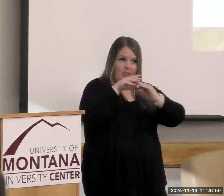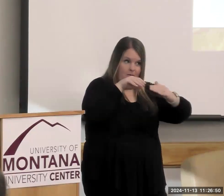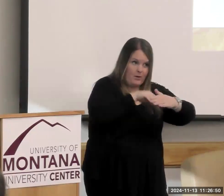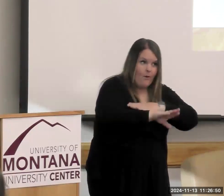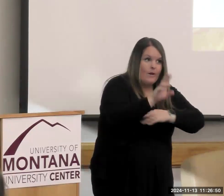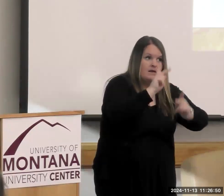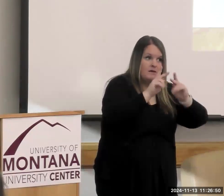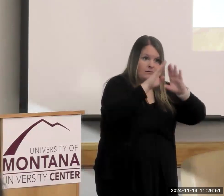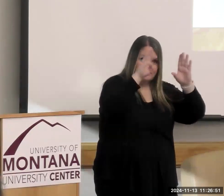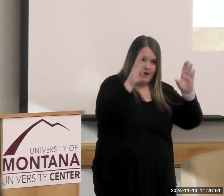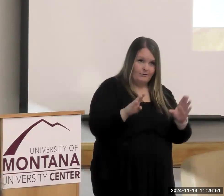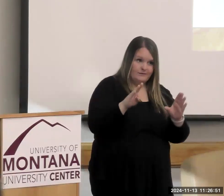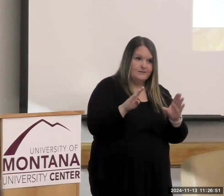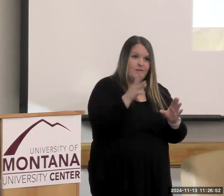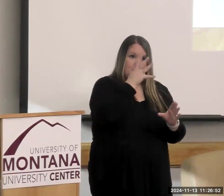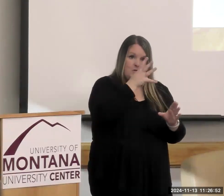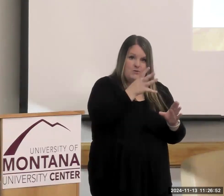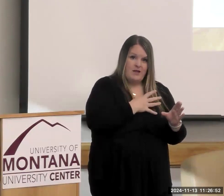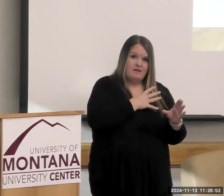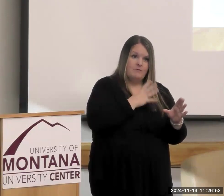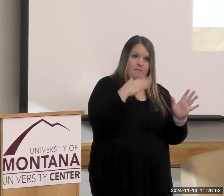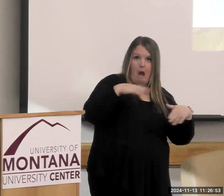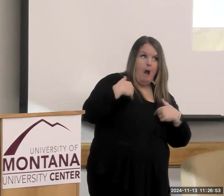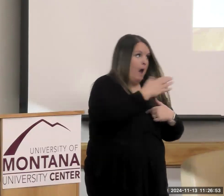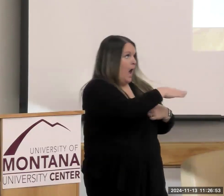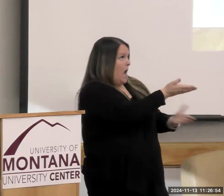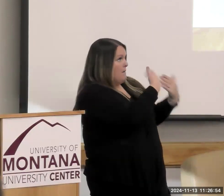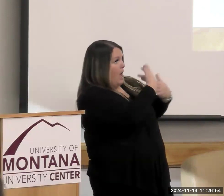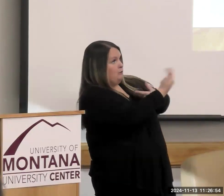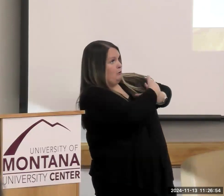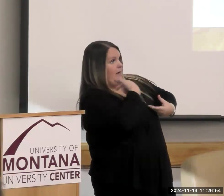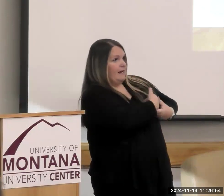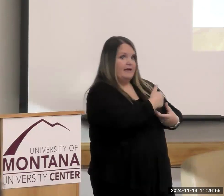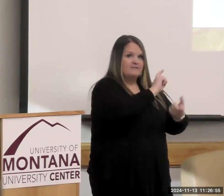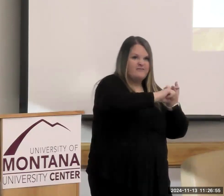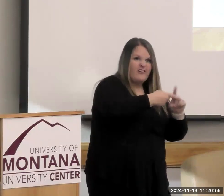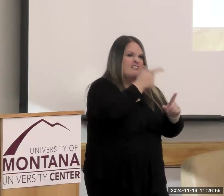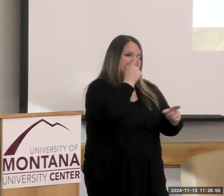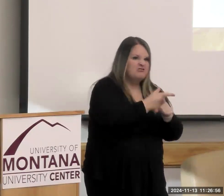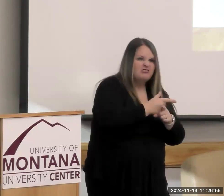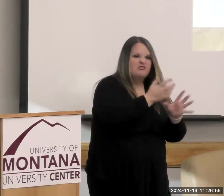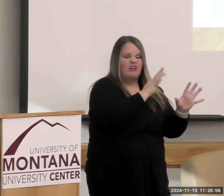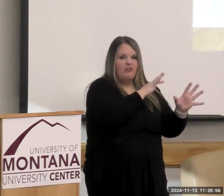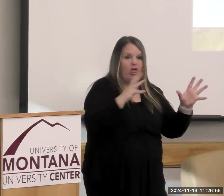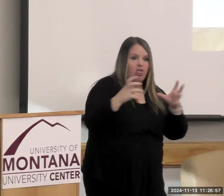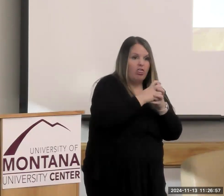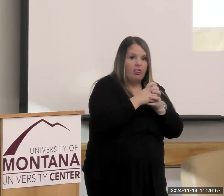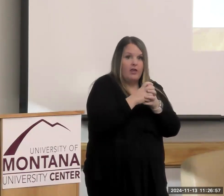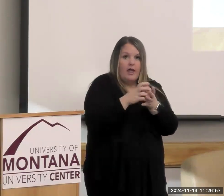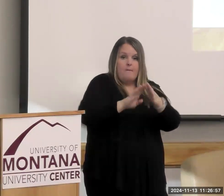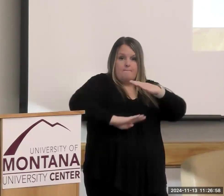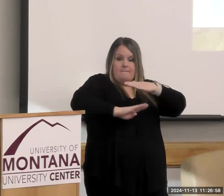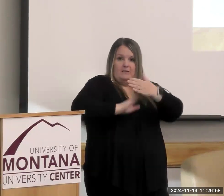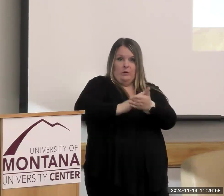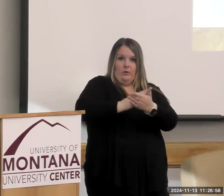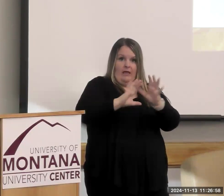bring all their women friends and their sisters, and then they would have a basic cooking class. And it was so social, I thought, I'm going to do this for